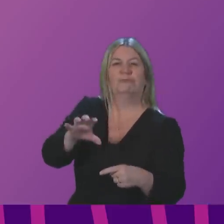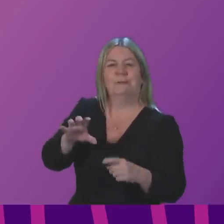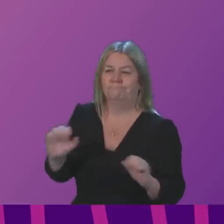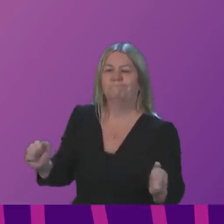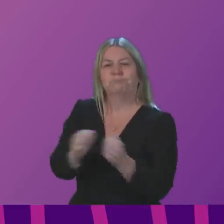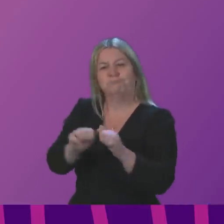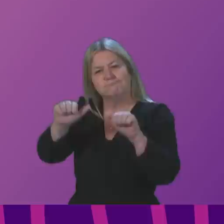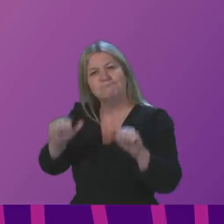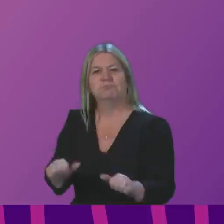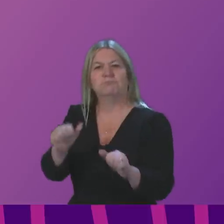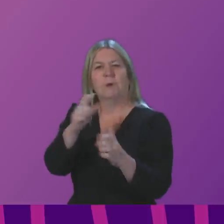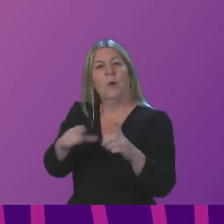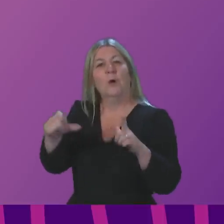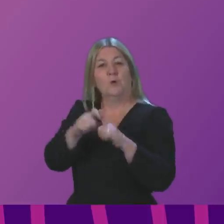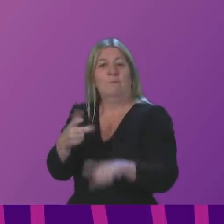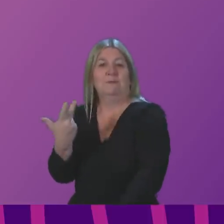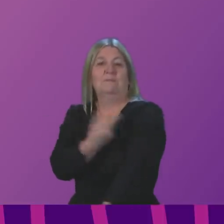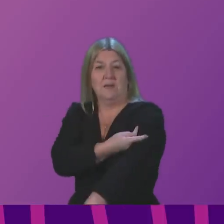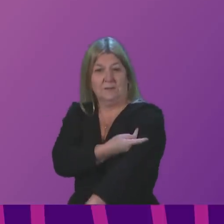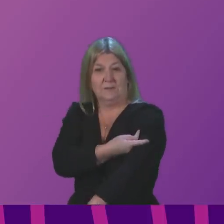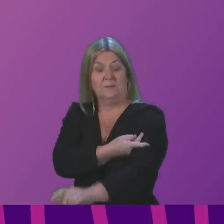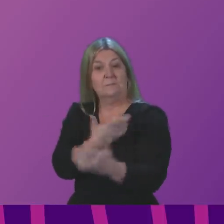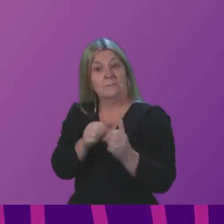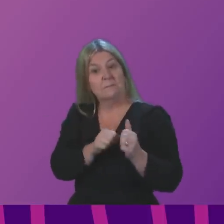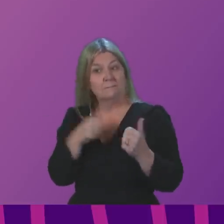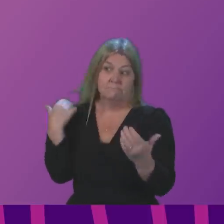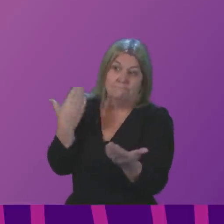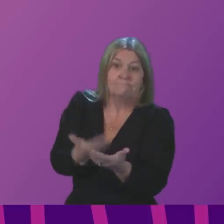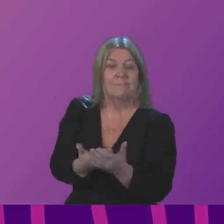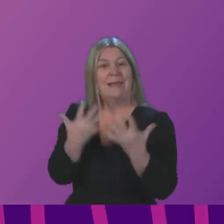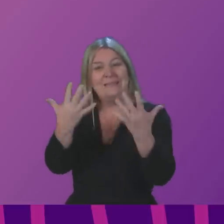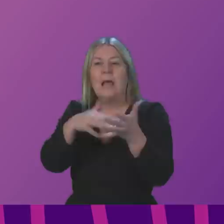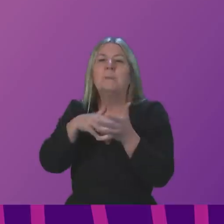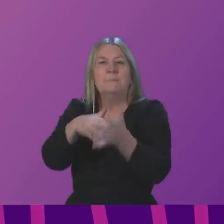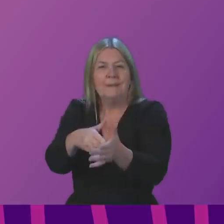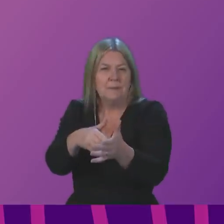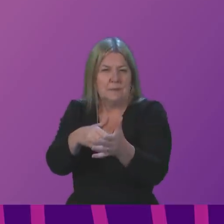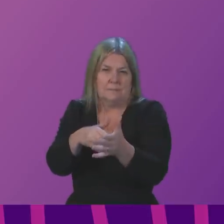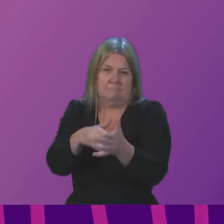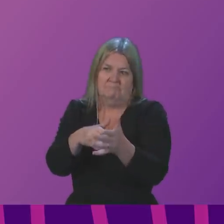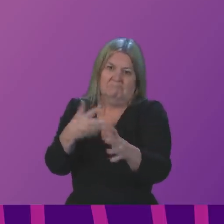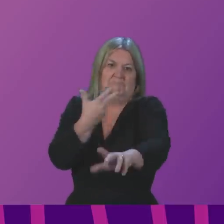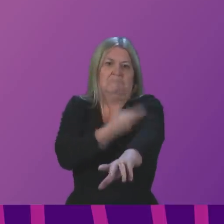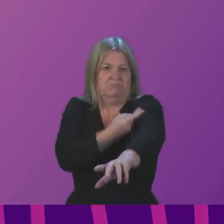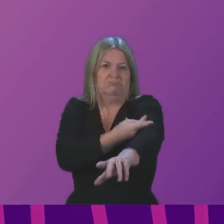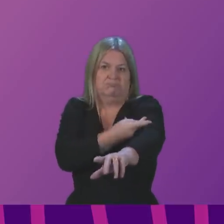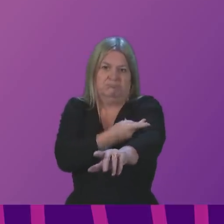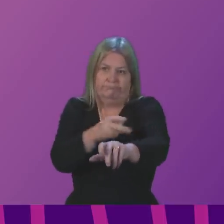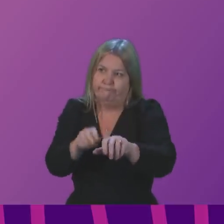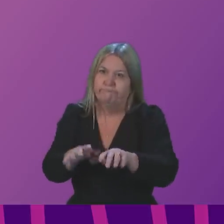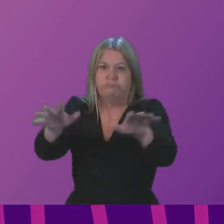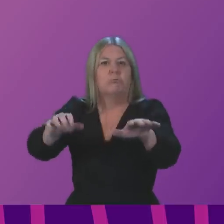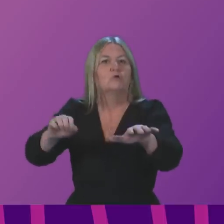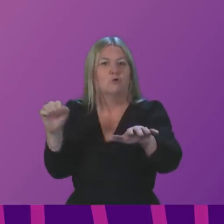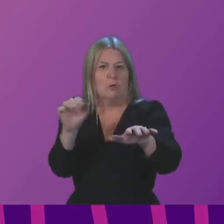vaccine. Since then, 10 million Jags have been delivered to people across Scotland. I want to thank all the